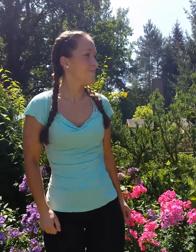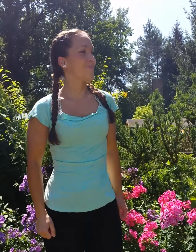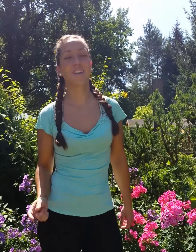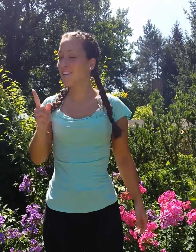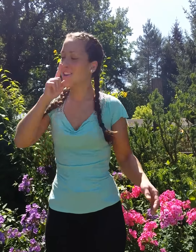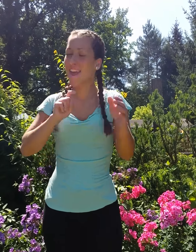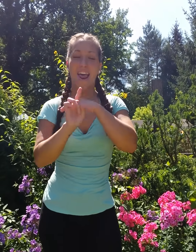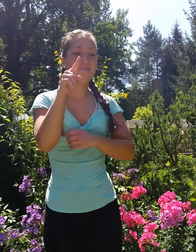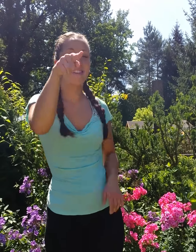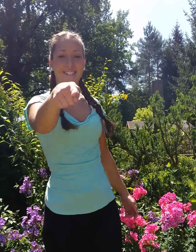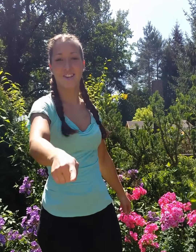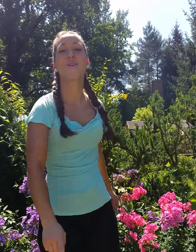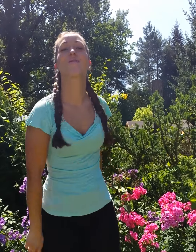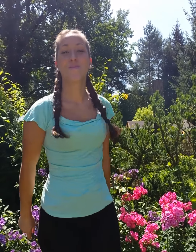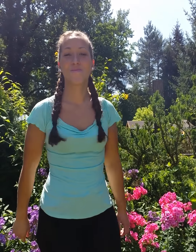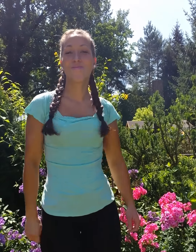Just to get up next to you.